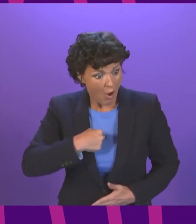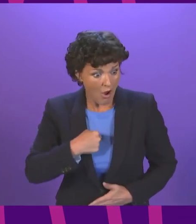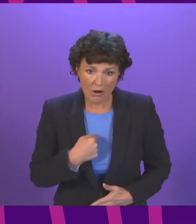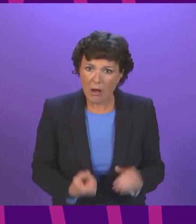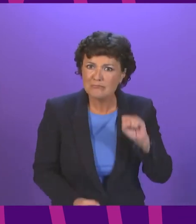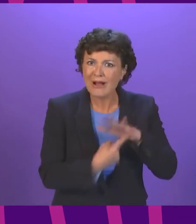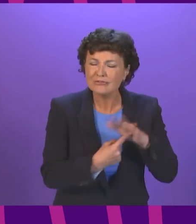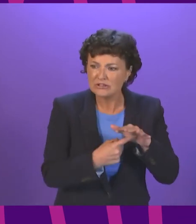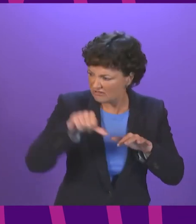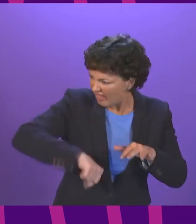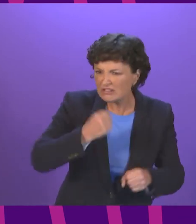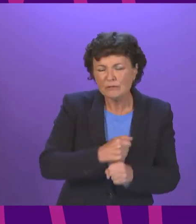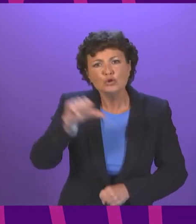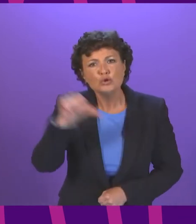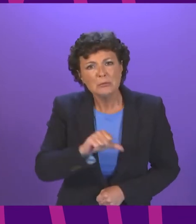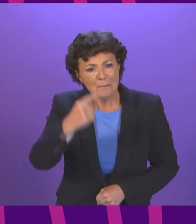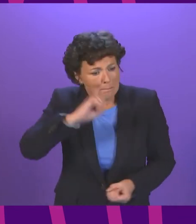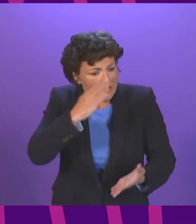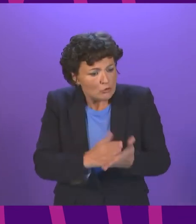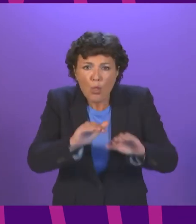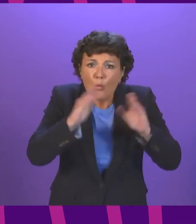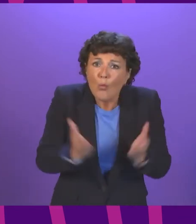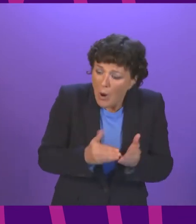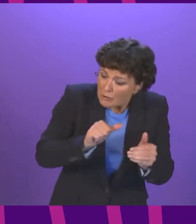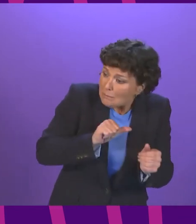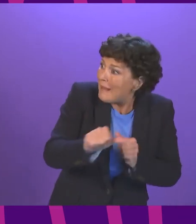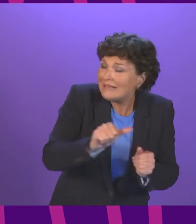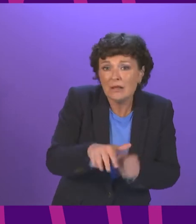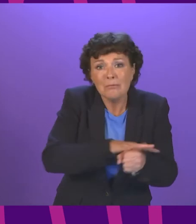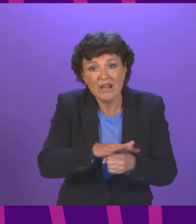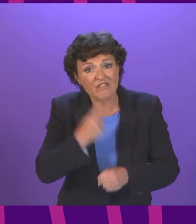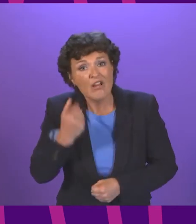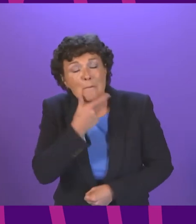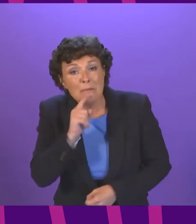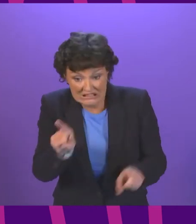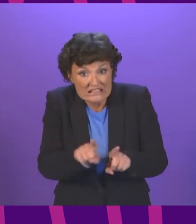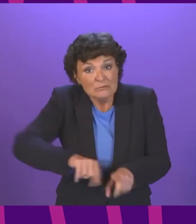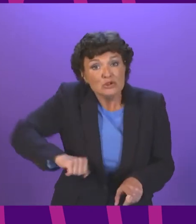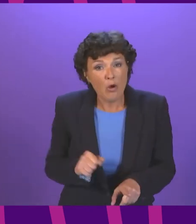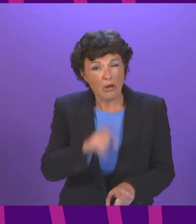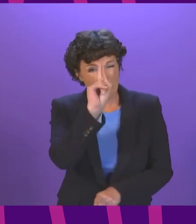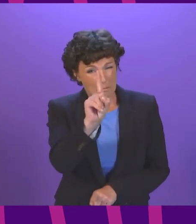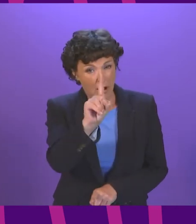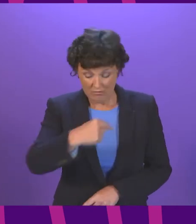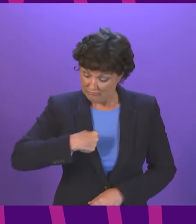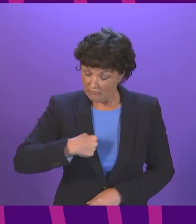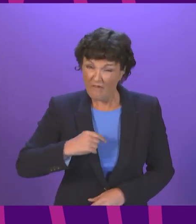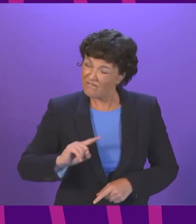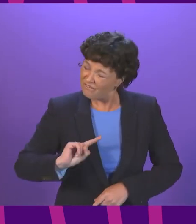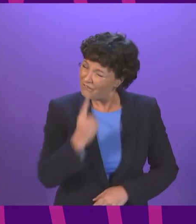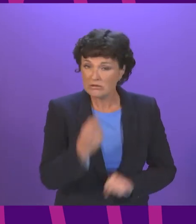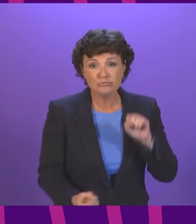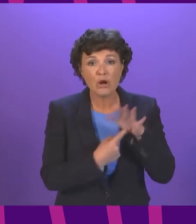ambition of any government. Of course, the immediate priority of this government is to lead Scotland out of the pandemic.